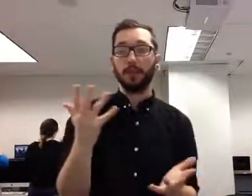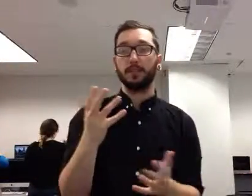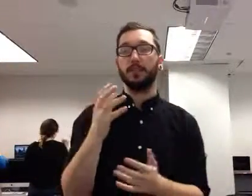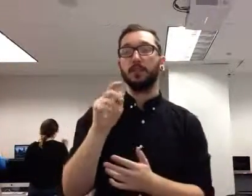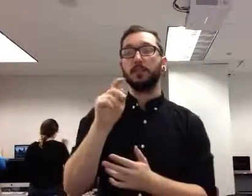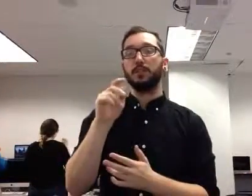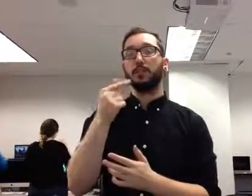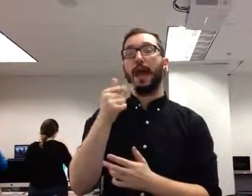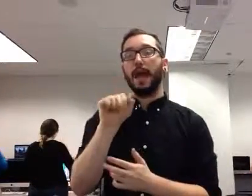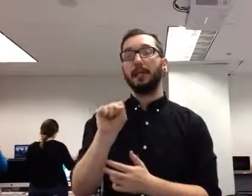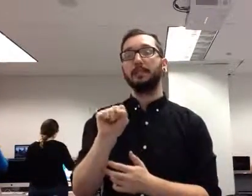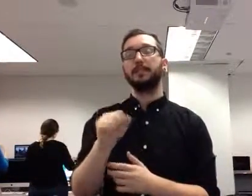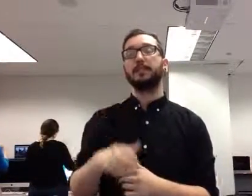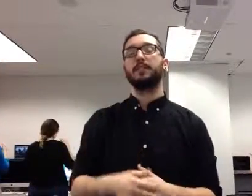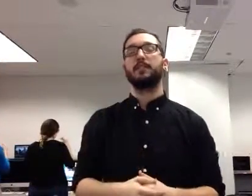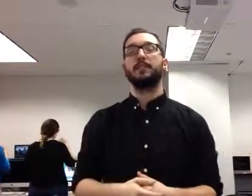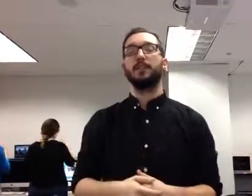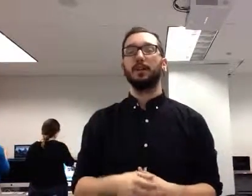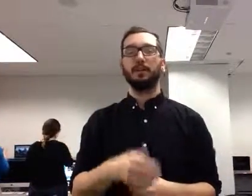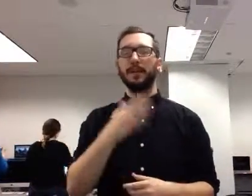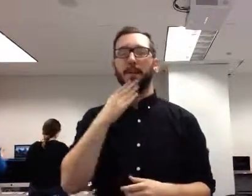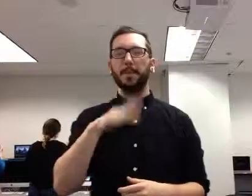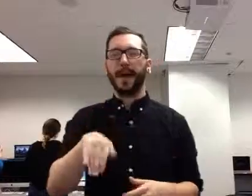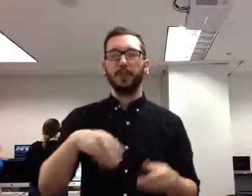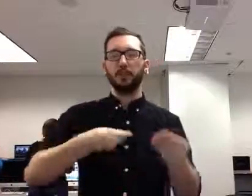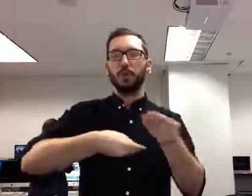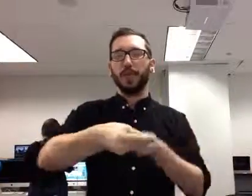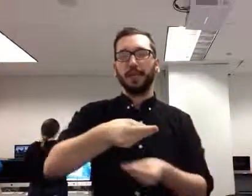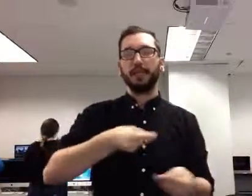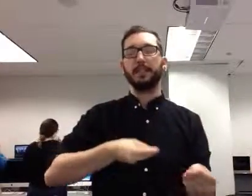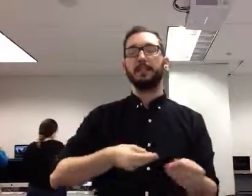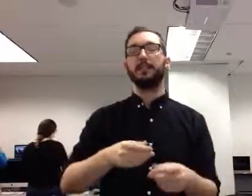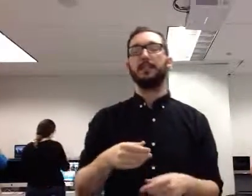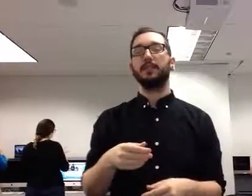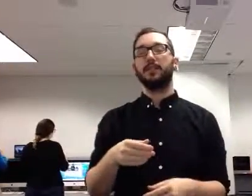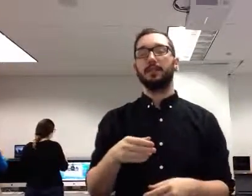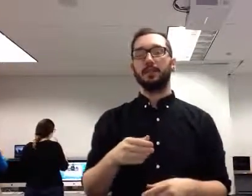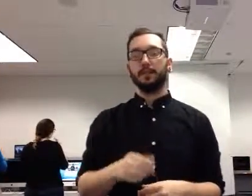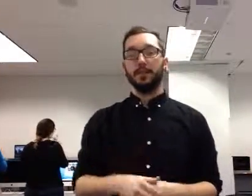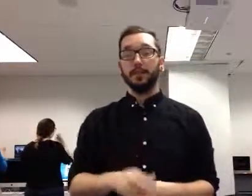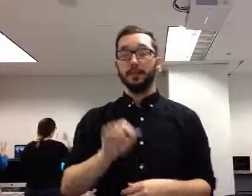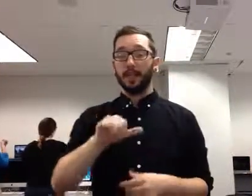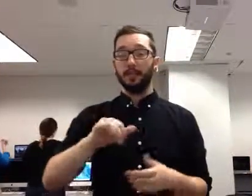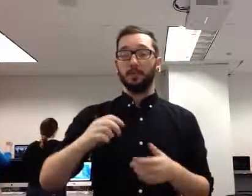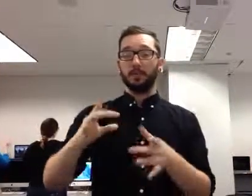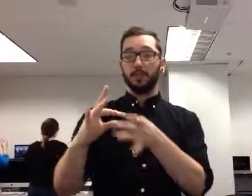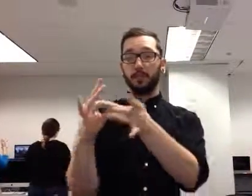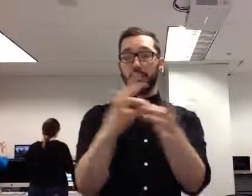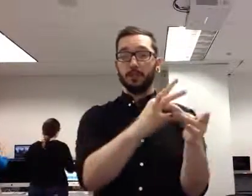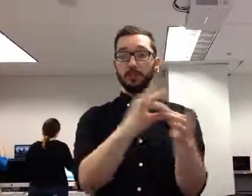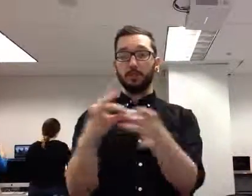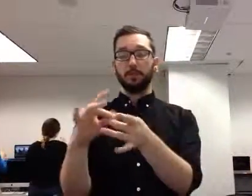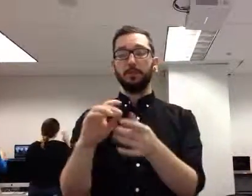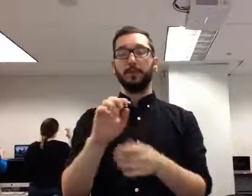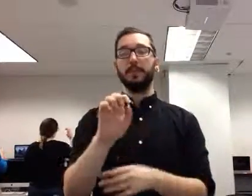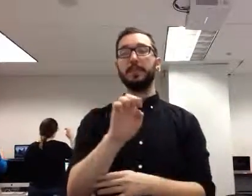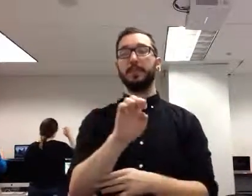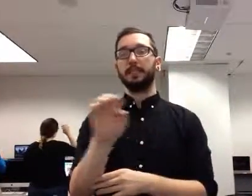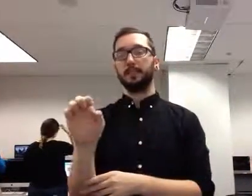But there again, if don't like it, try and rebel from us. So that relationship between Eastern Germany and part of Eastern Europe and the Soviet